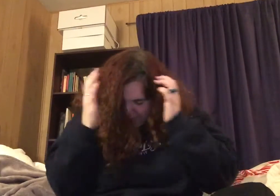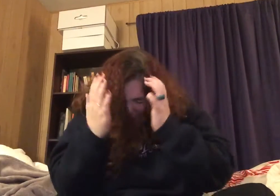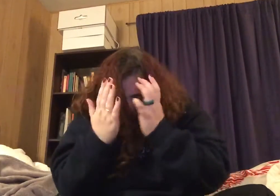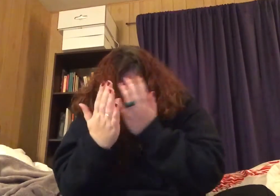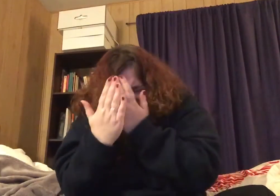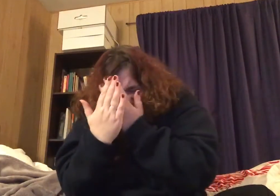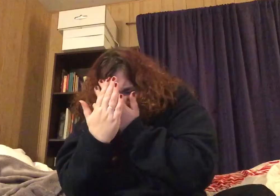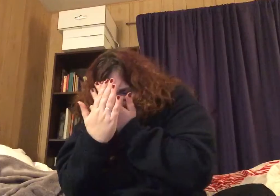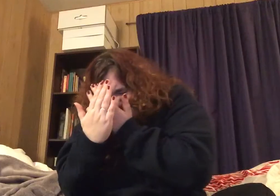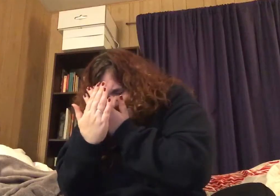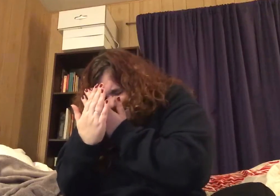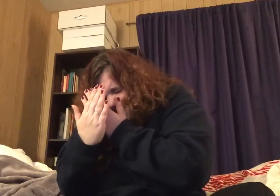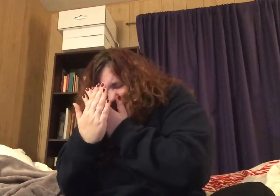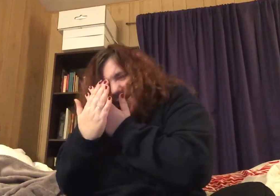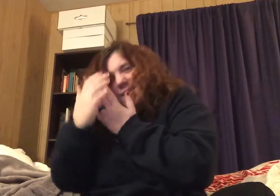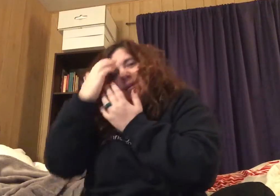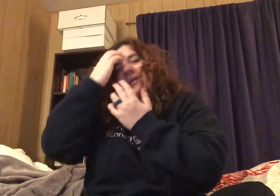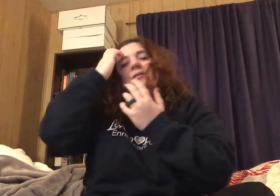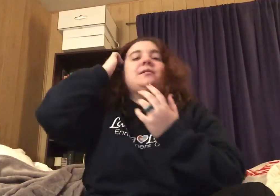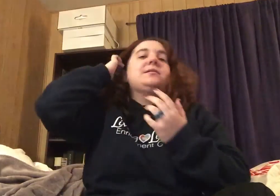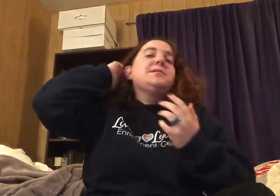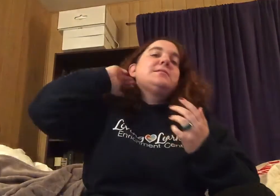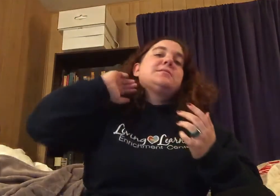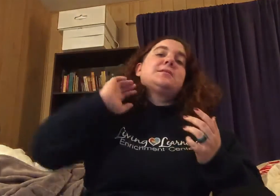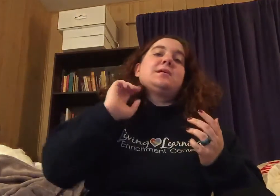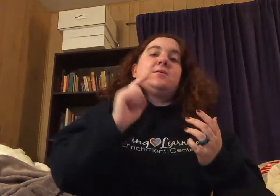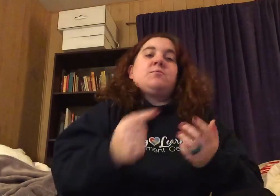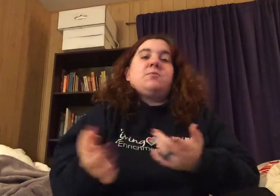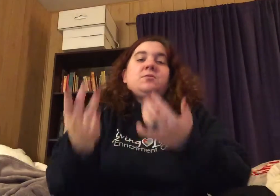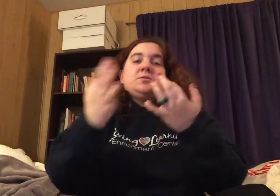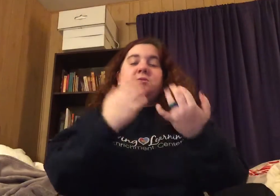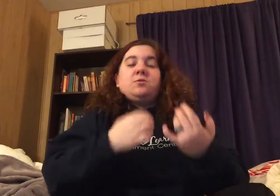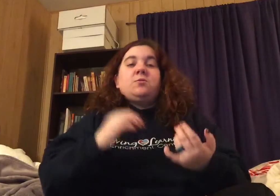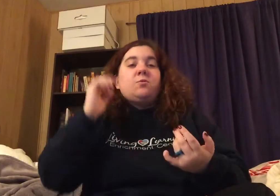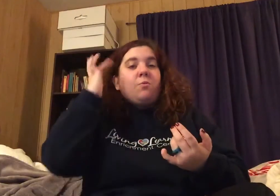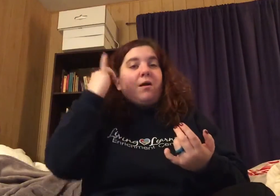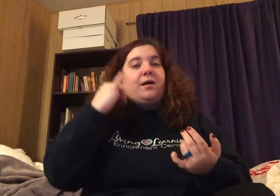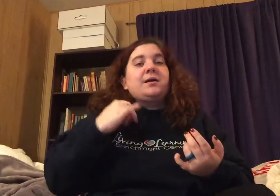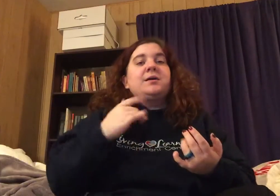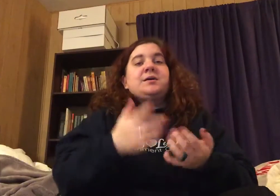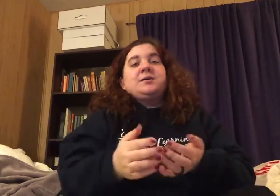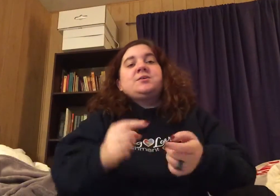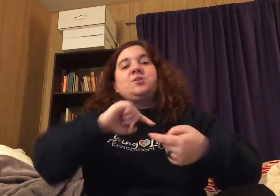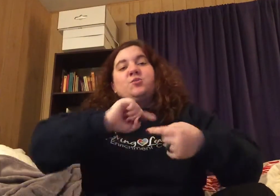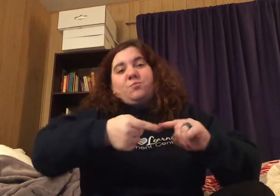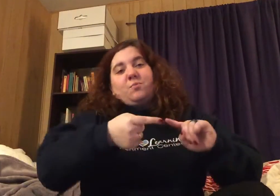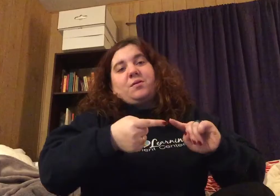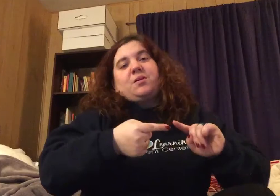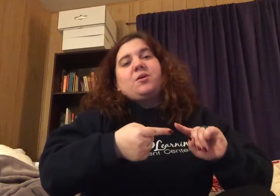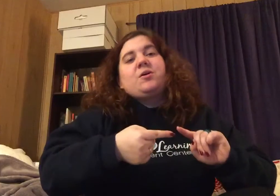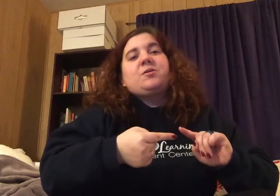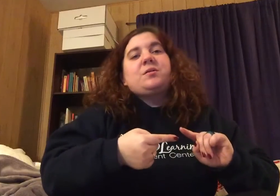on in your face I wonder why you've been hanging